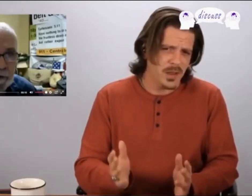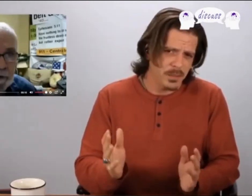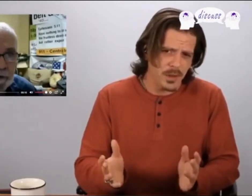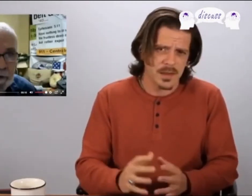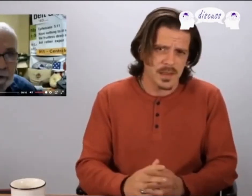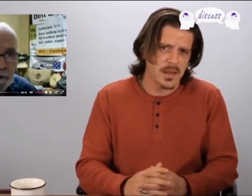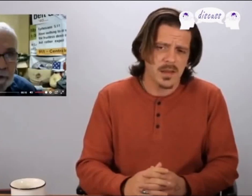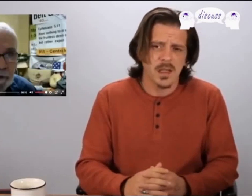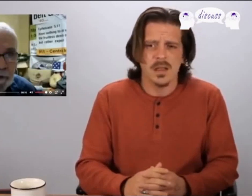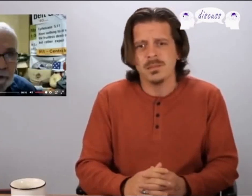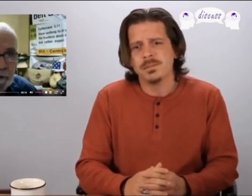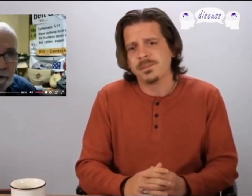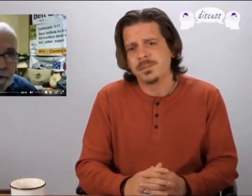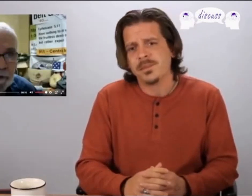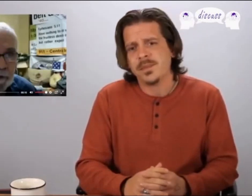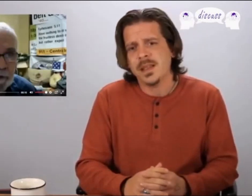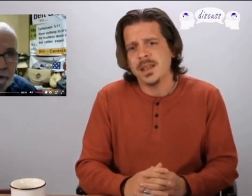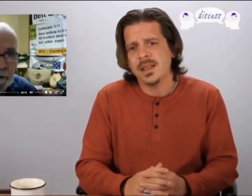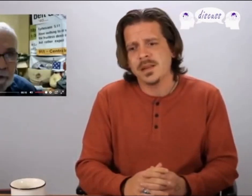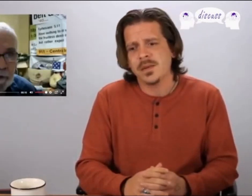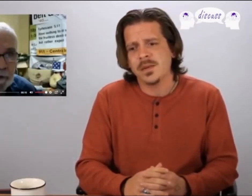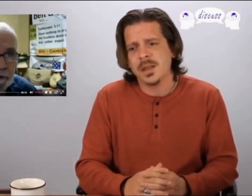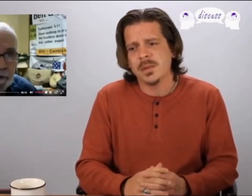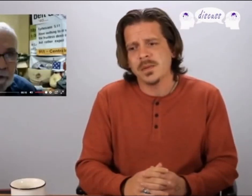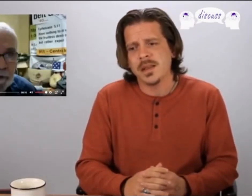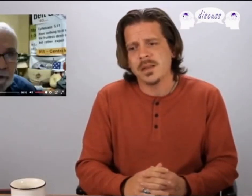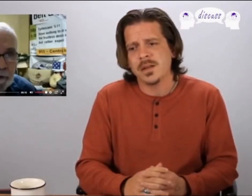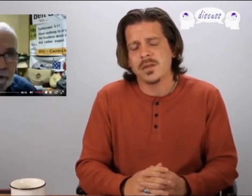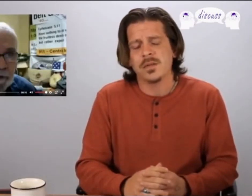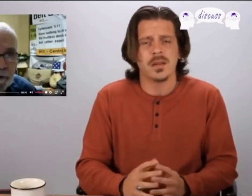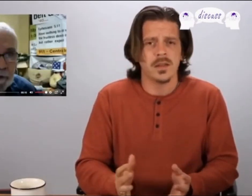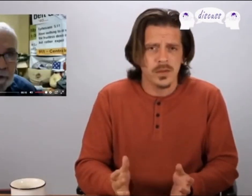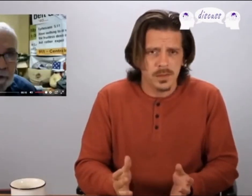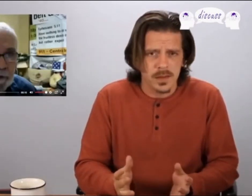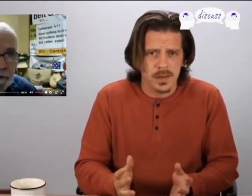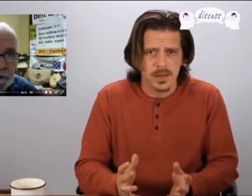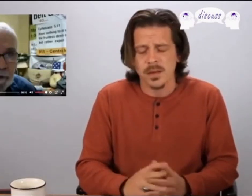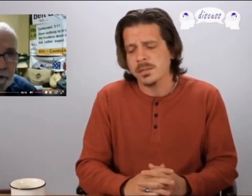to the president he's told people that he talks directly to President Trump